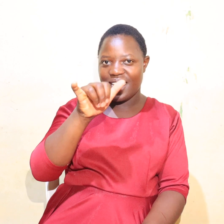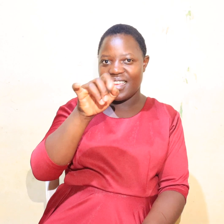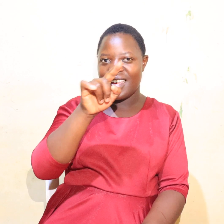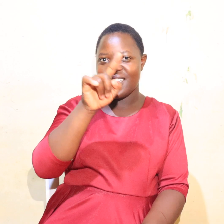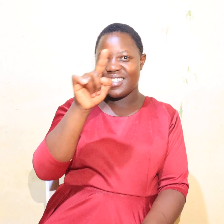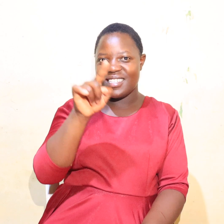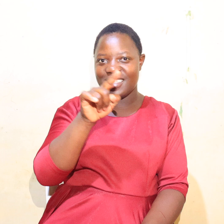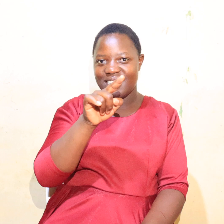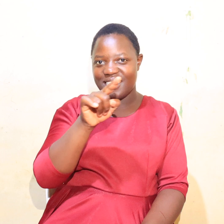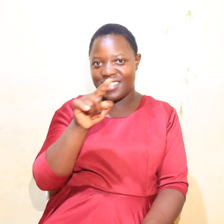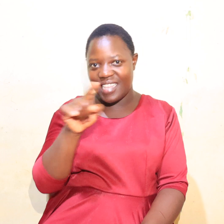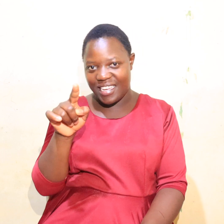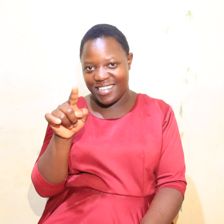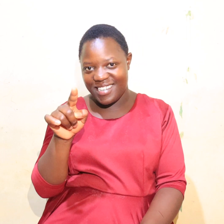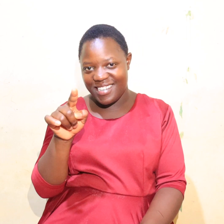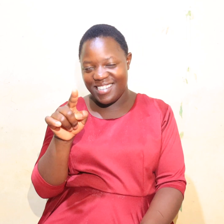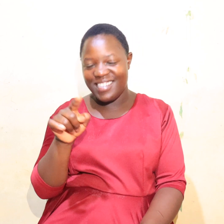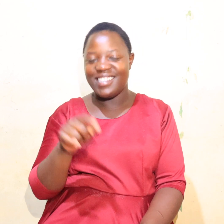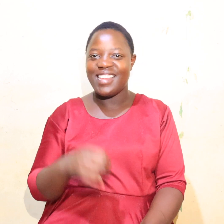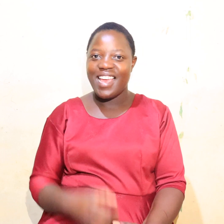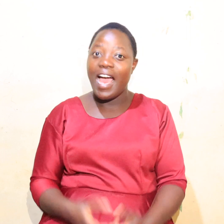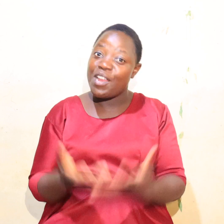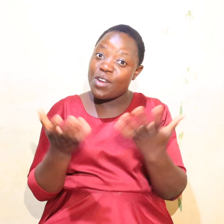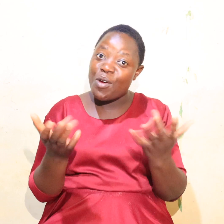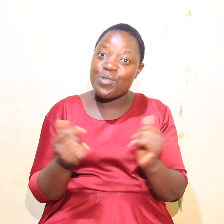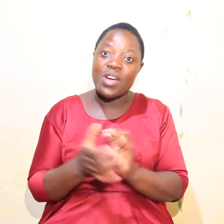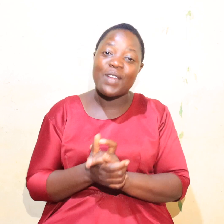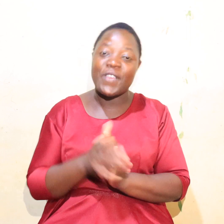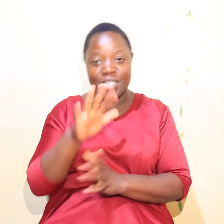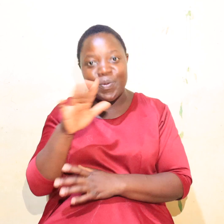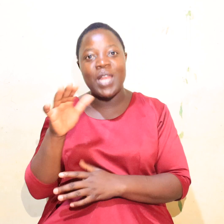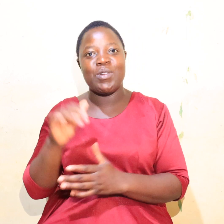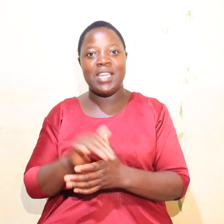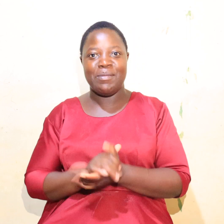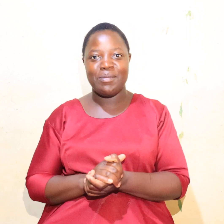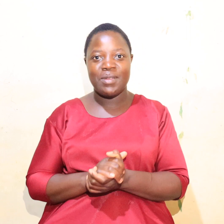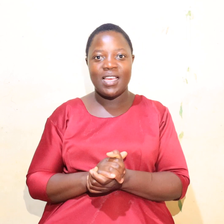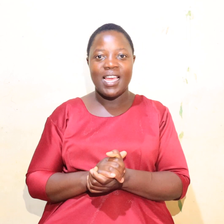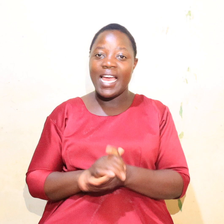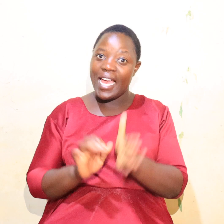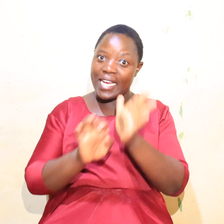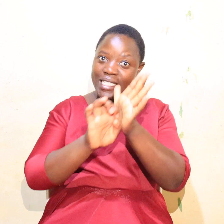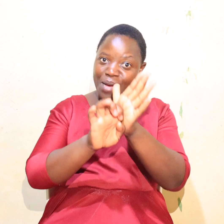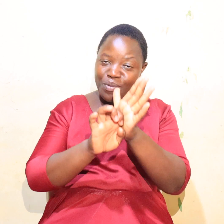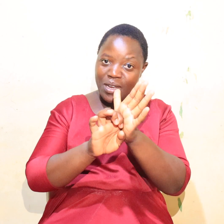Z. I don't know you can't fingerspell your name. Example,